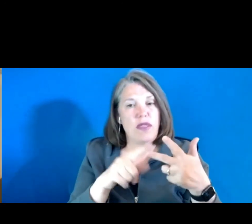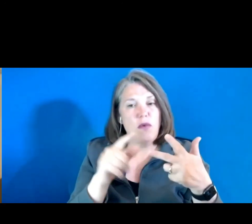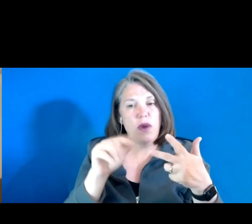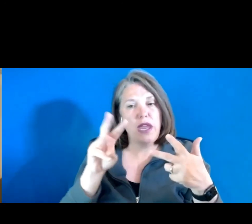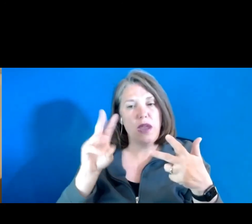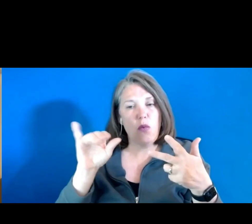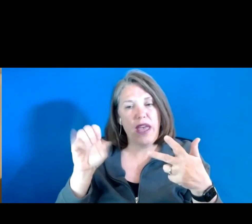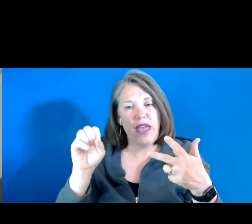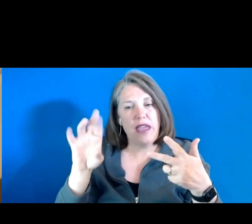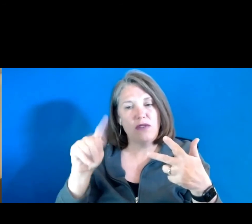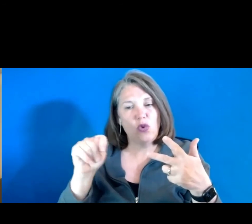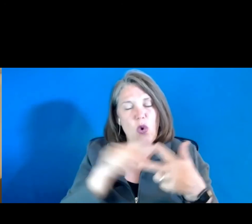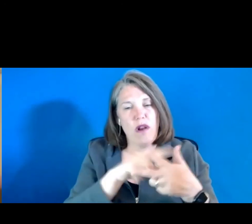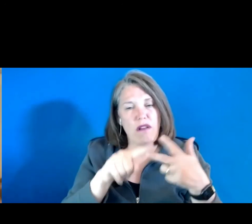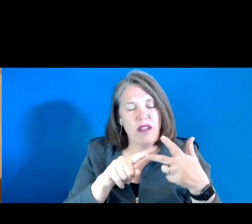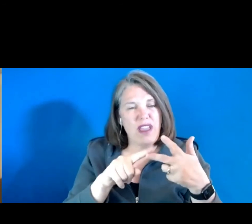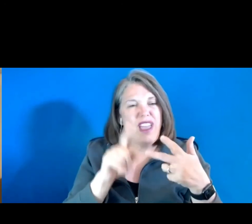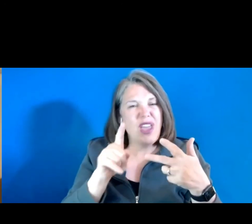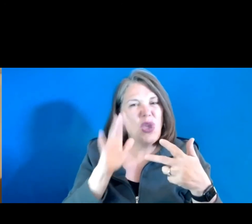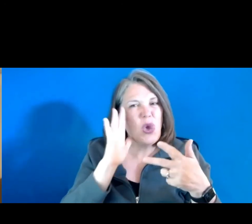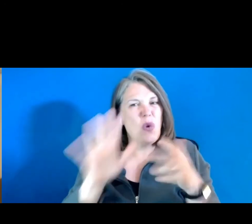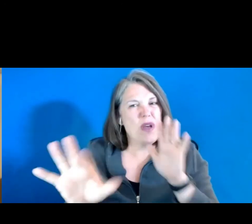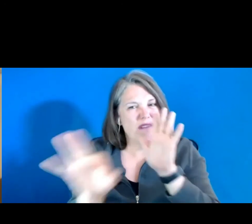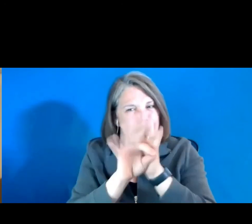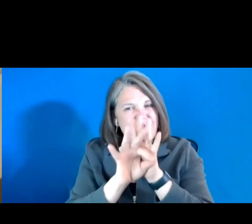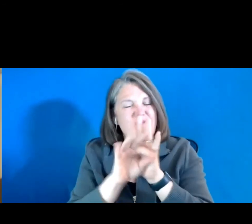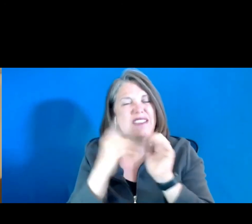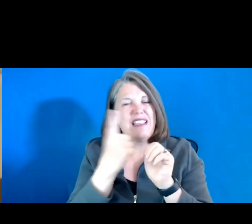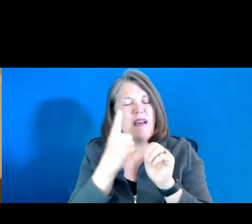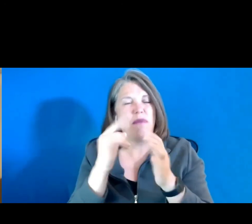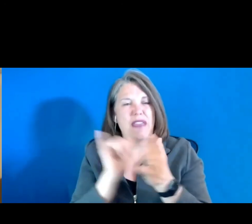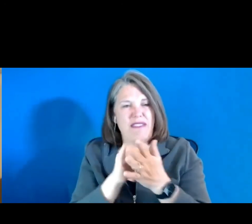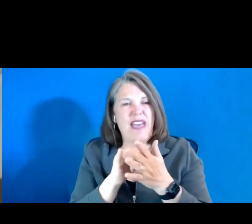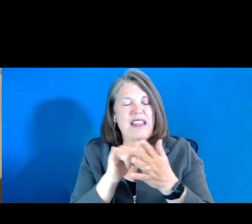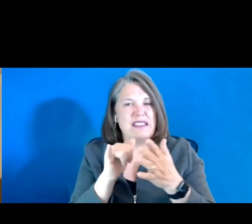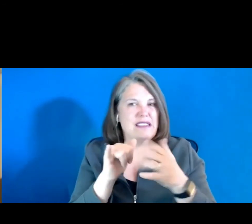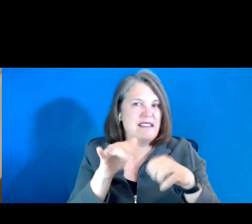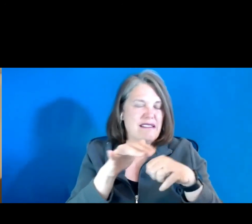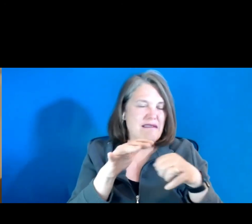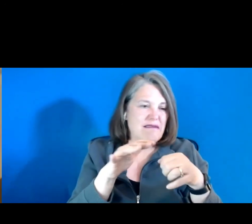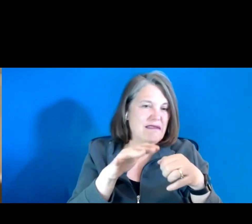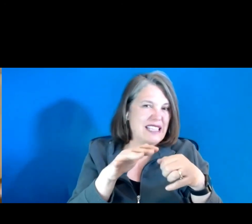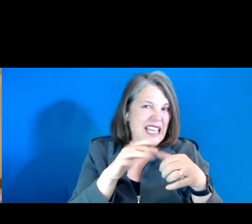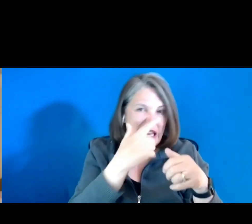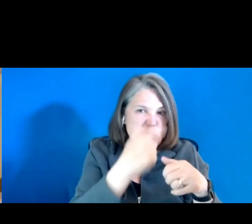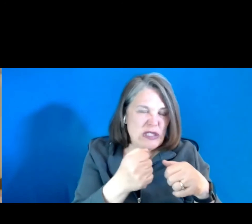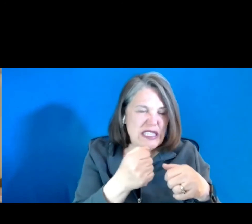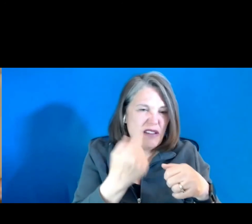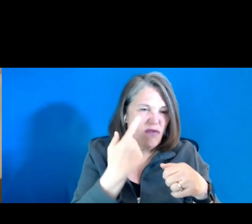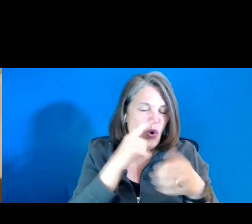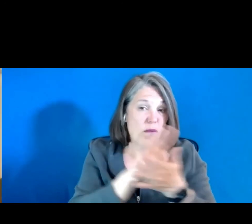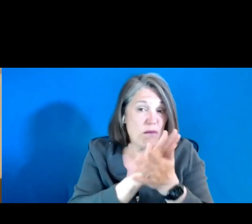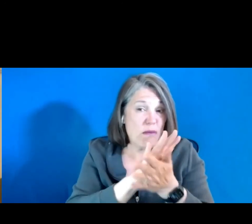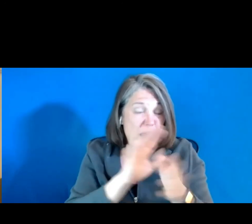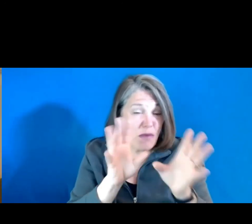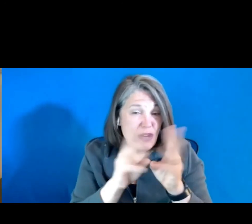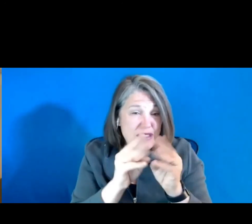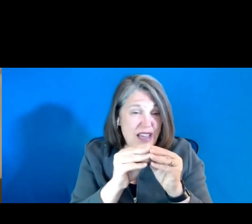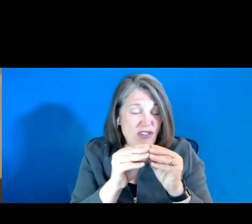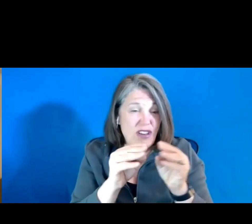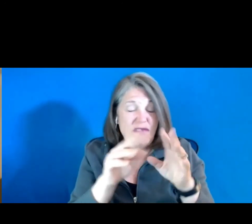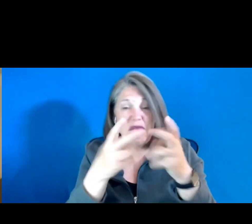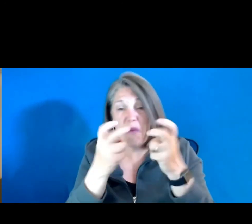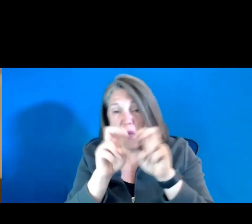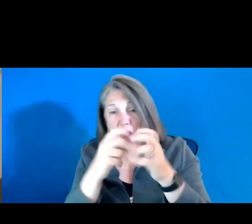you'll identify something that's topically of interest in a unit of interest, in a paper session, roundtable,